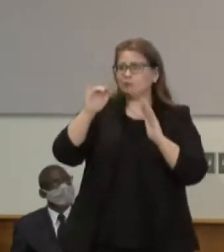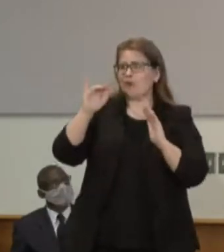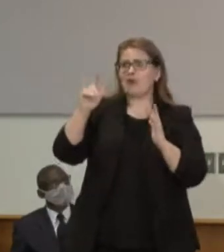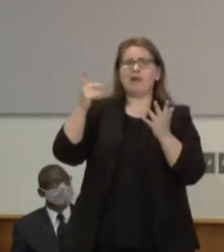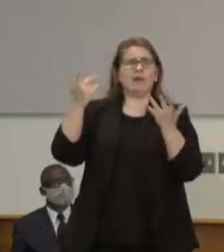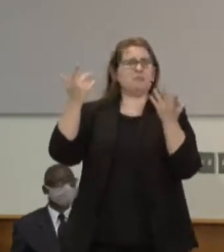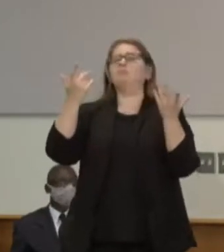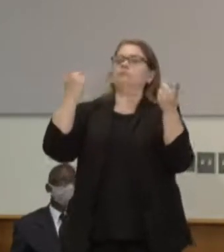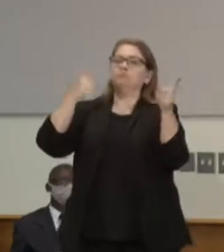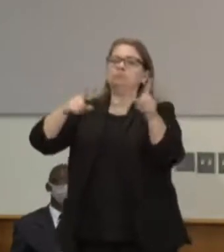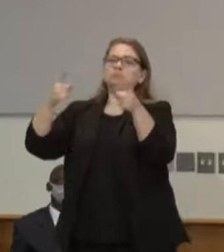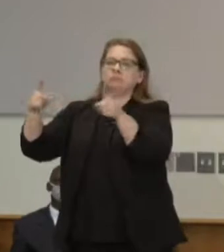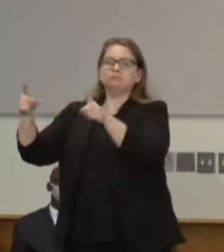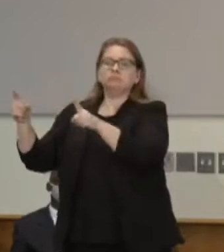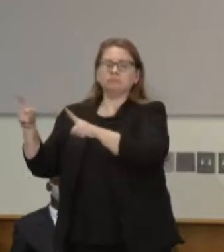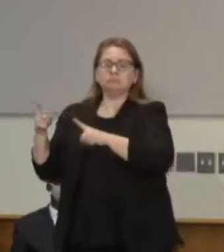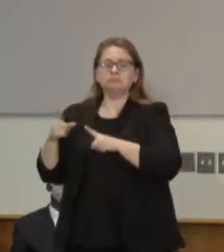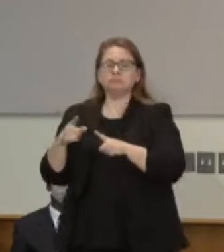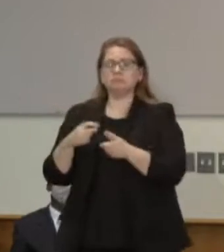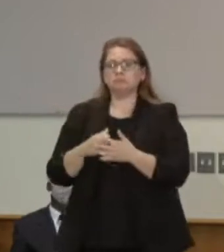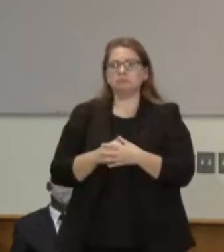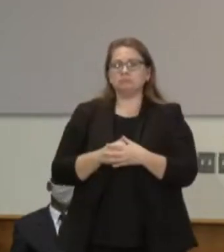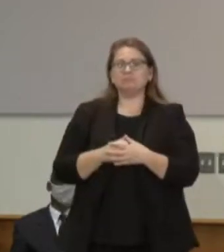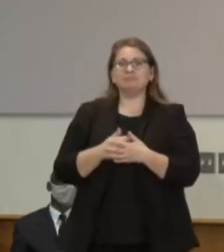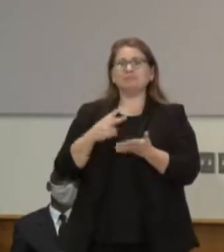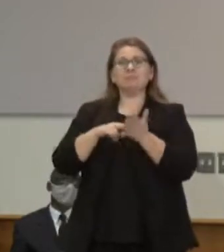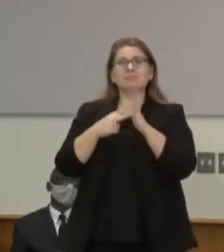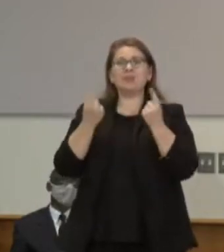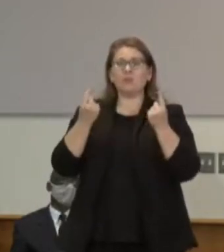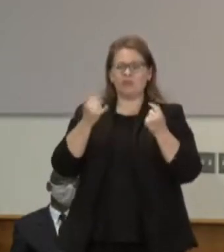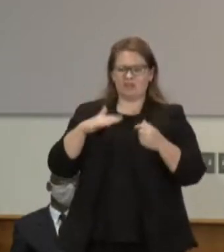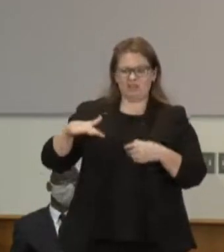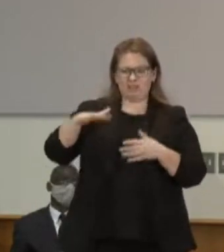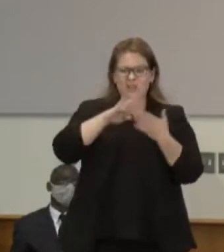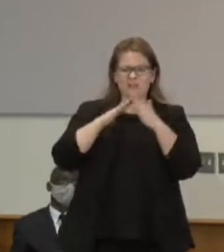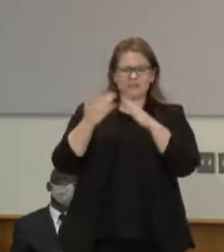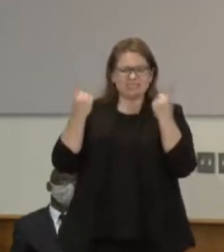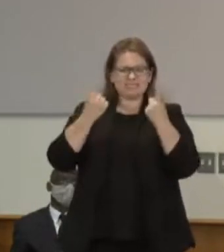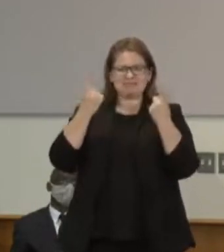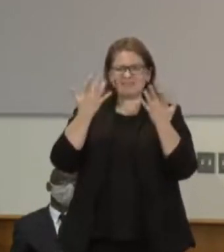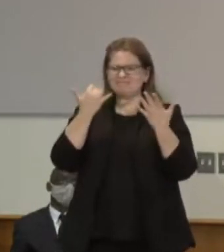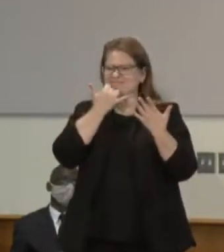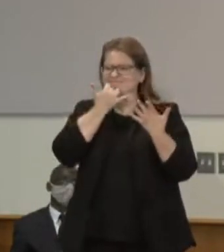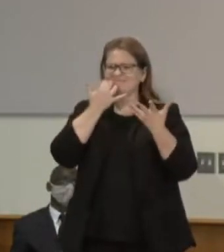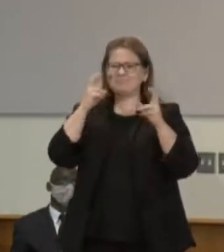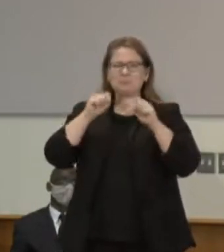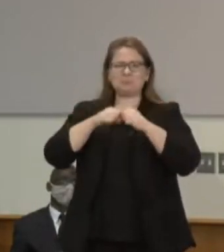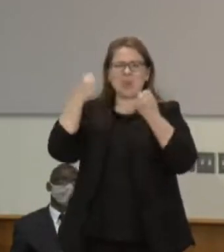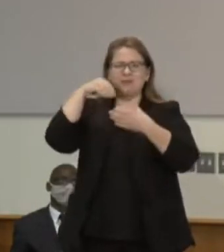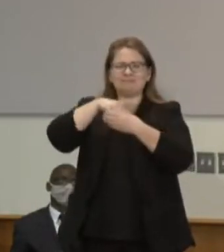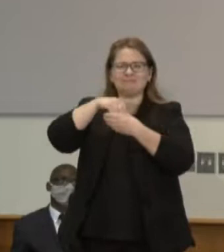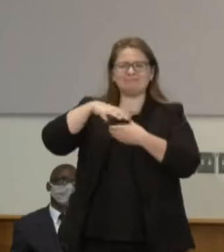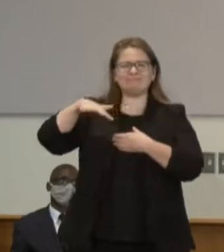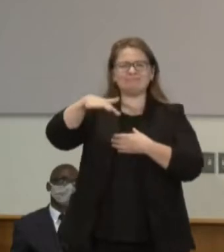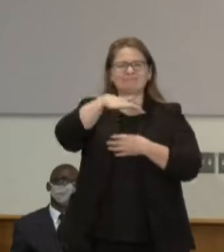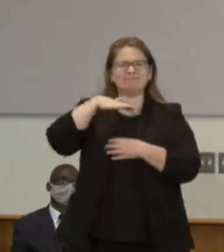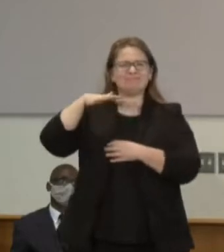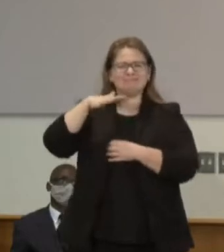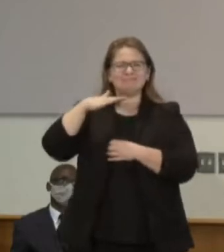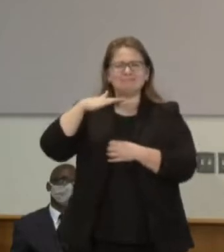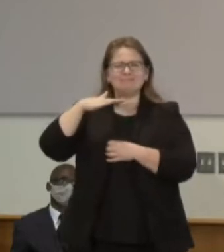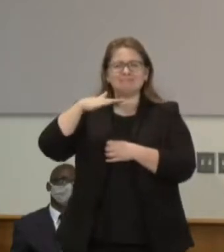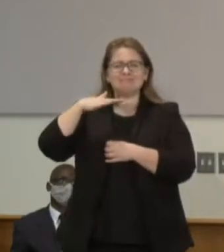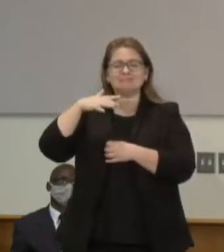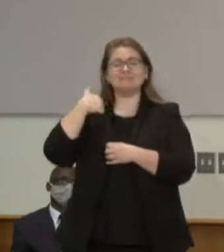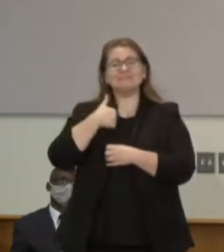what that tells you is that there's something broken in that community. And when anything breaks, what you want to do is you want to fix